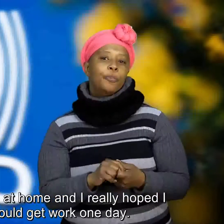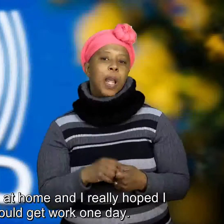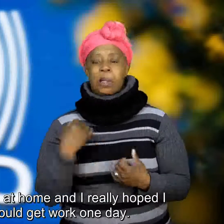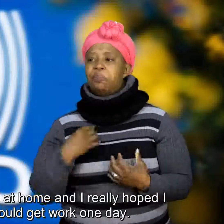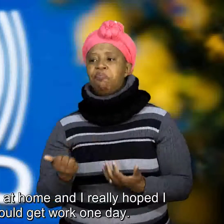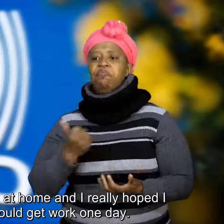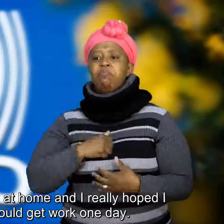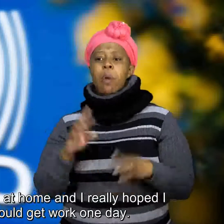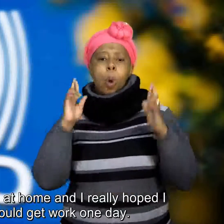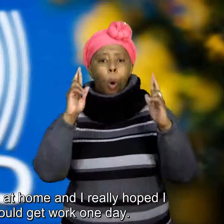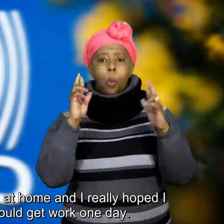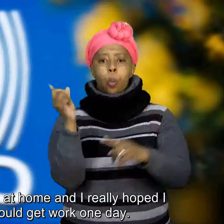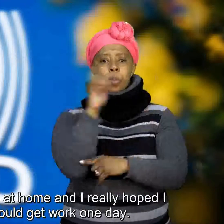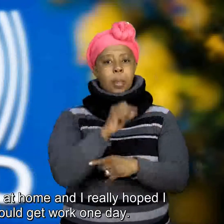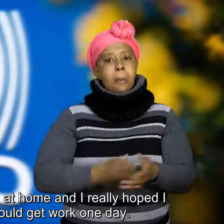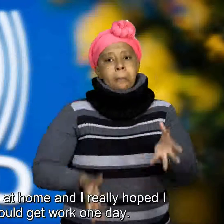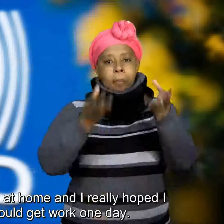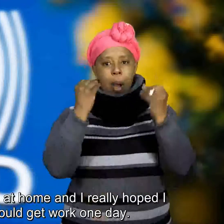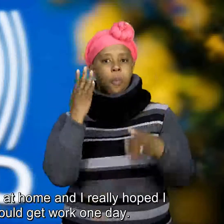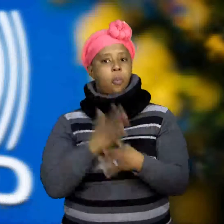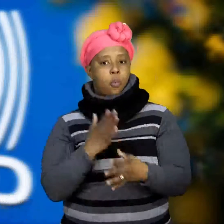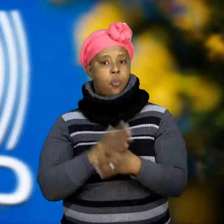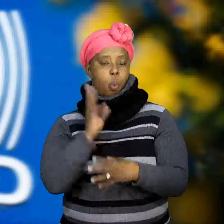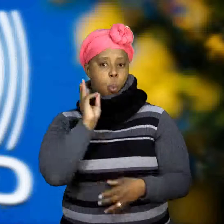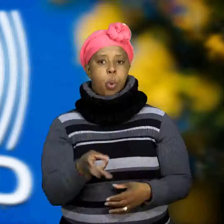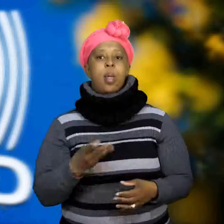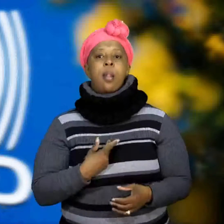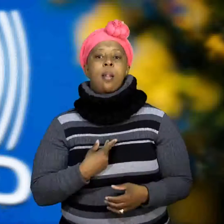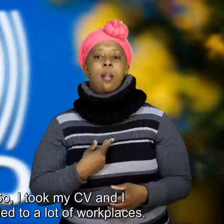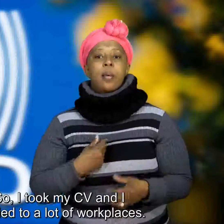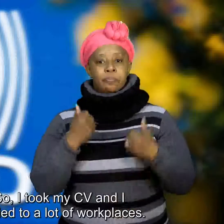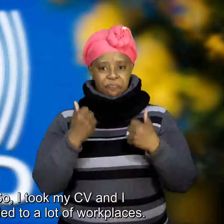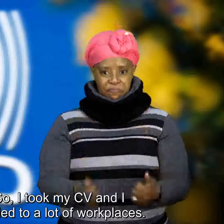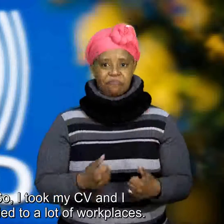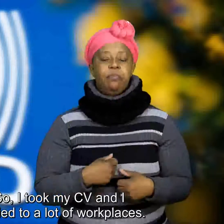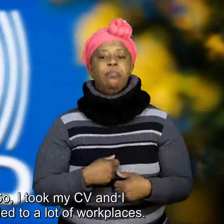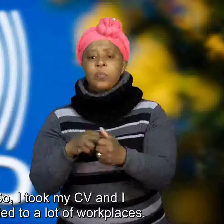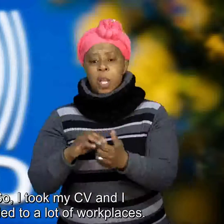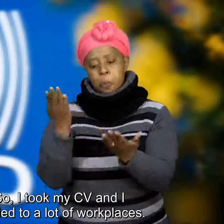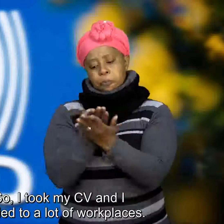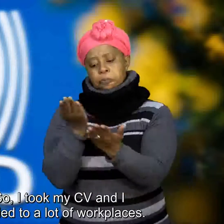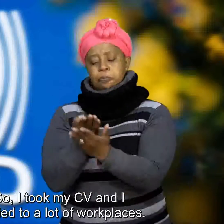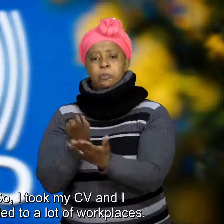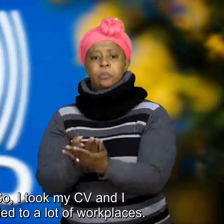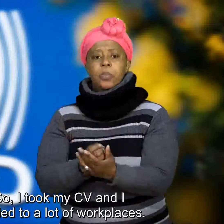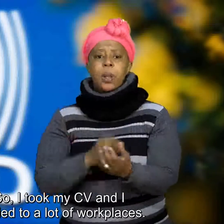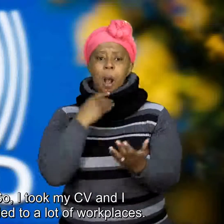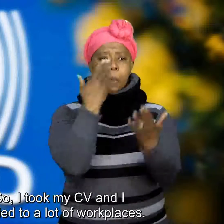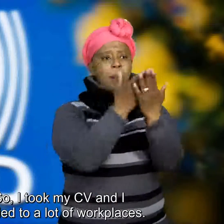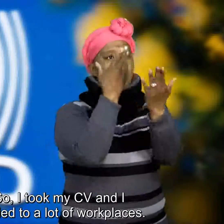really hoped I would get work one day so I took my CV and applied a lot of workplaces